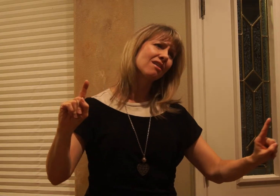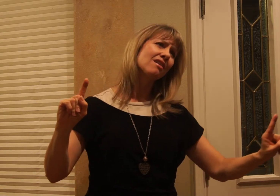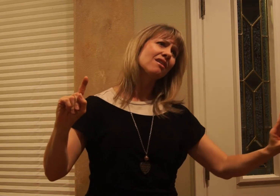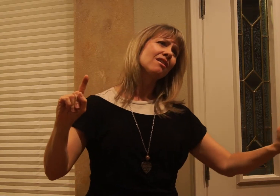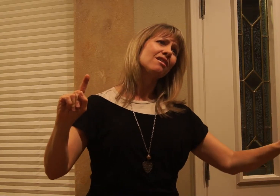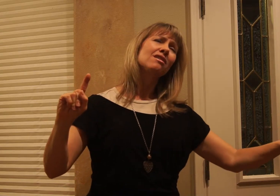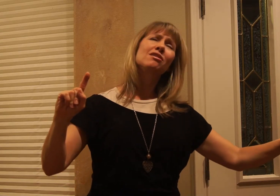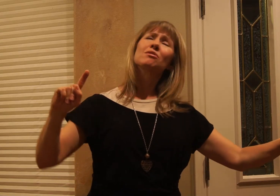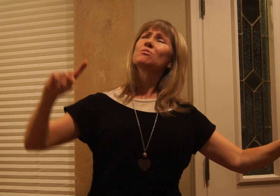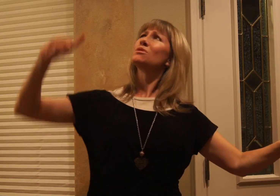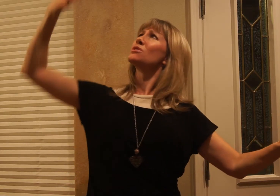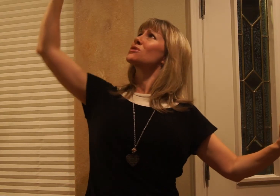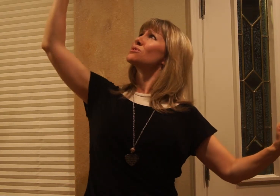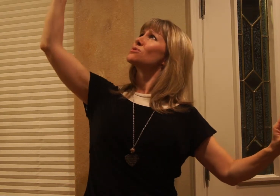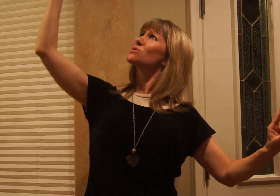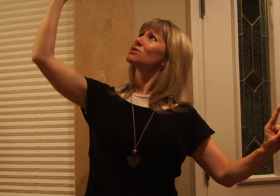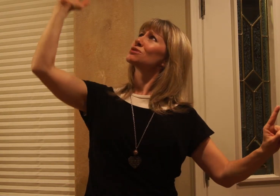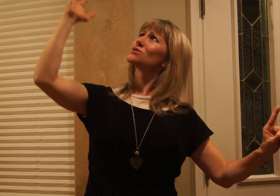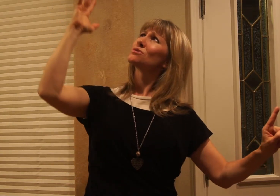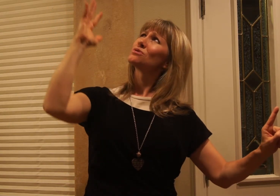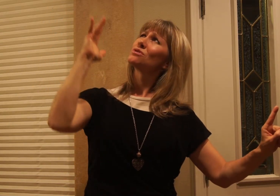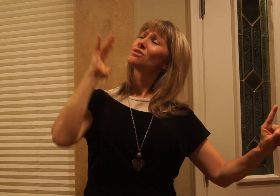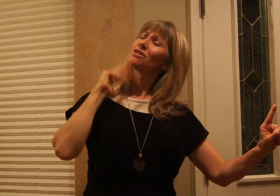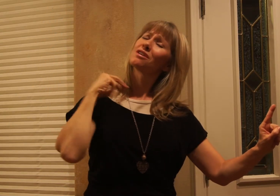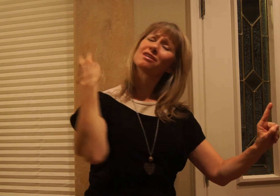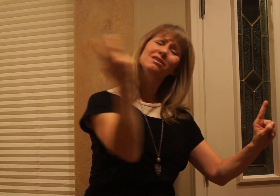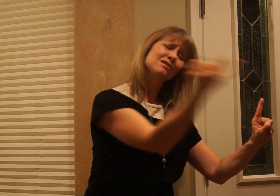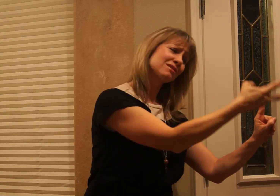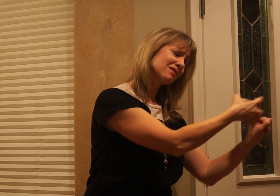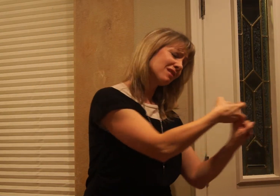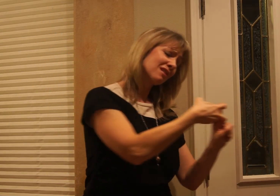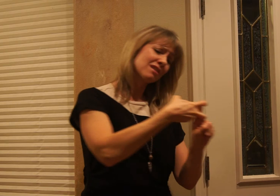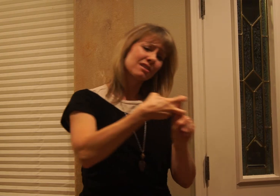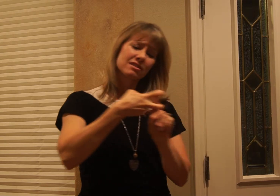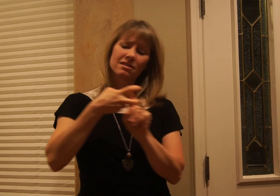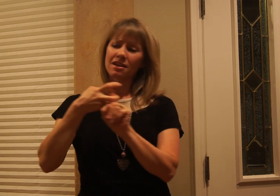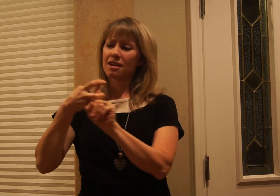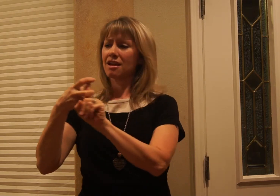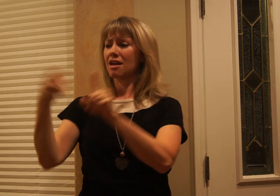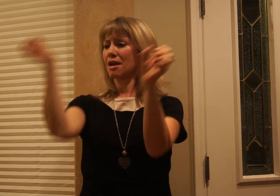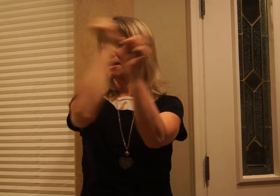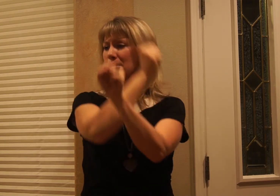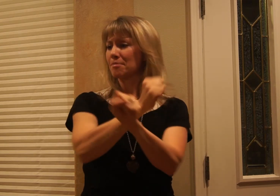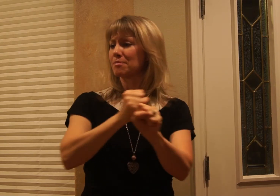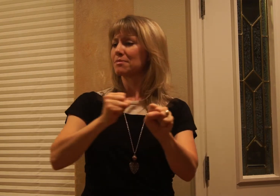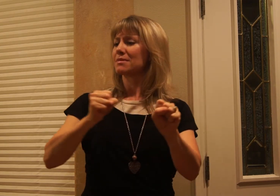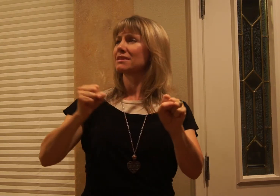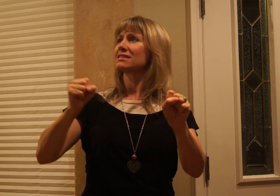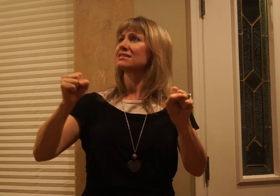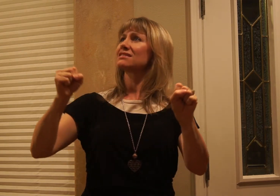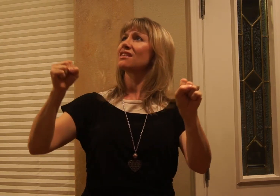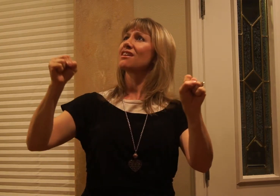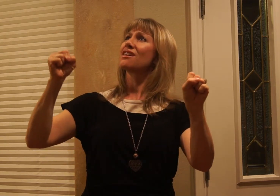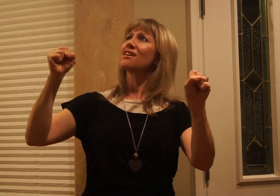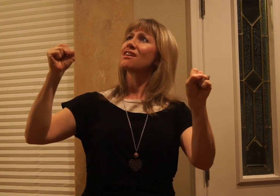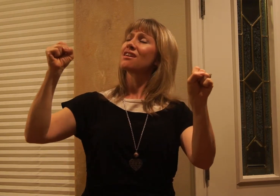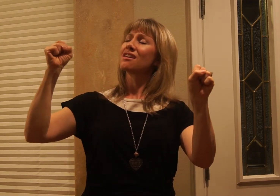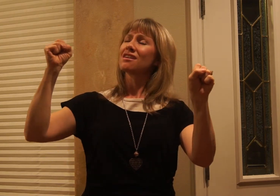T'was grace that brought us safe